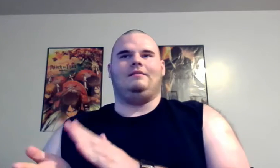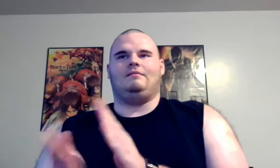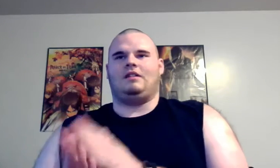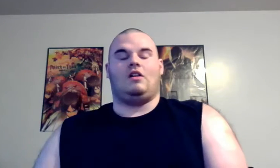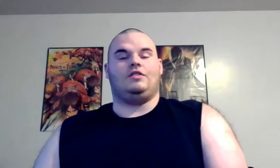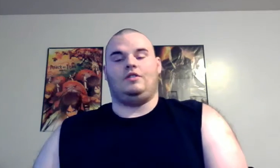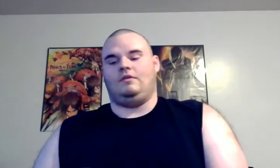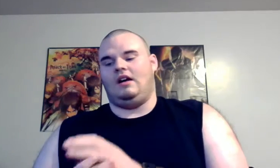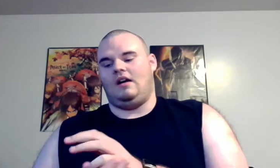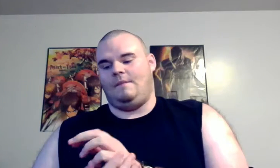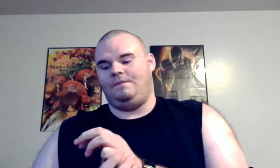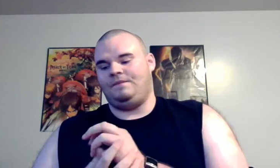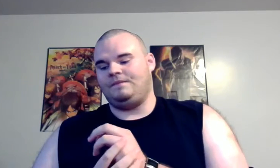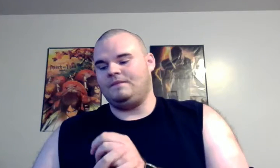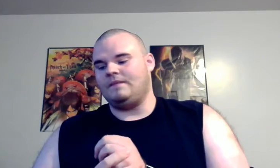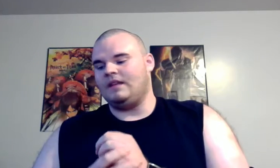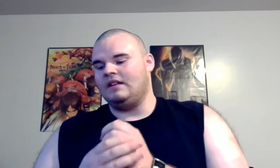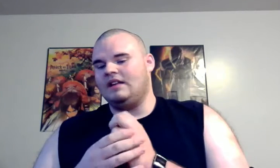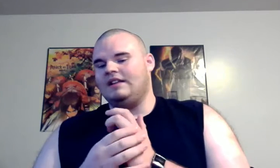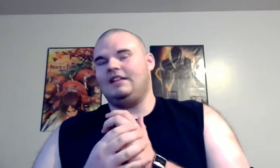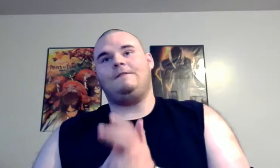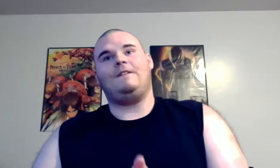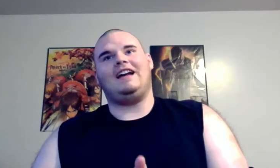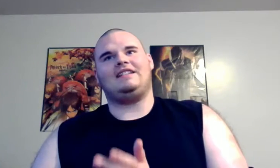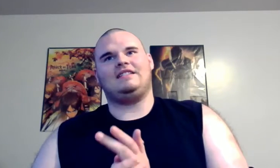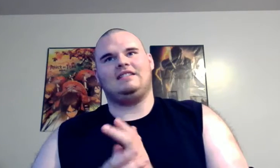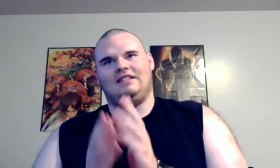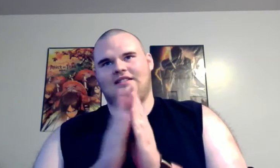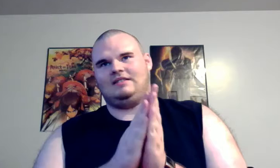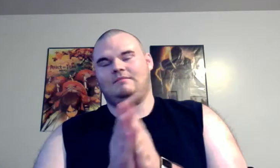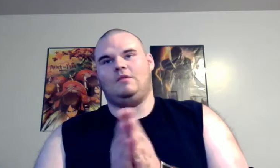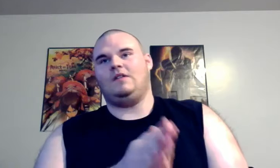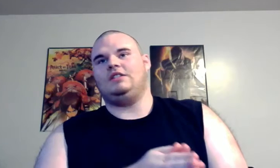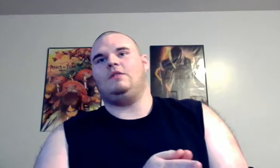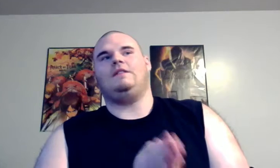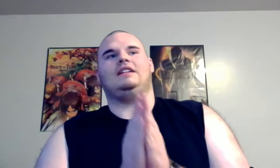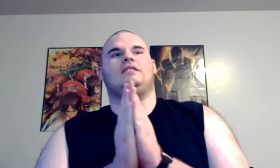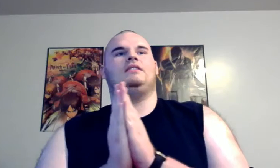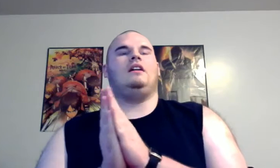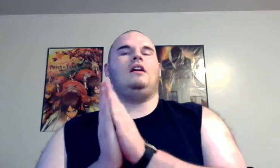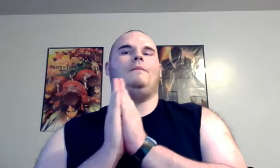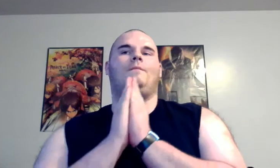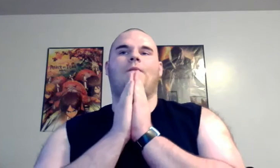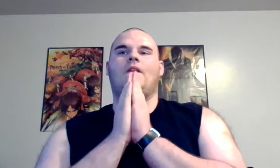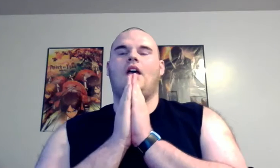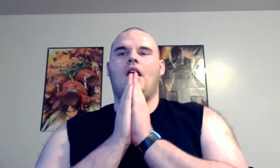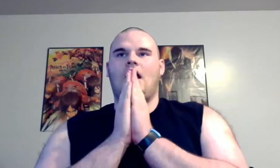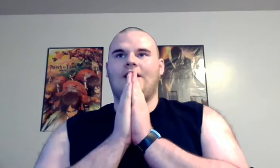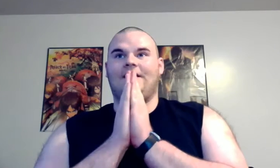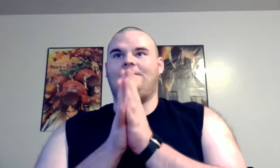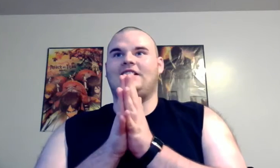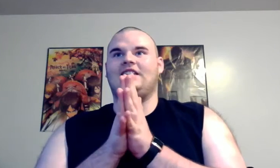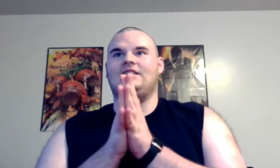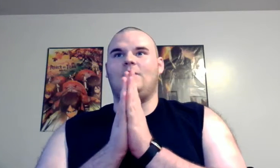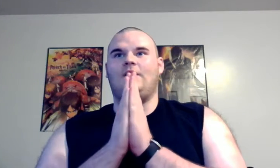cartoon um the effects let's move on to effects um the effects in this movie